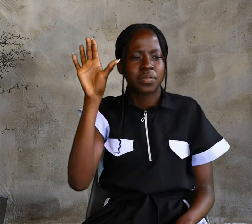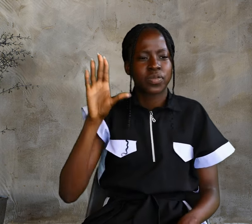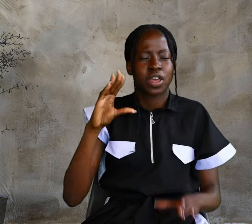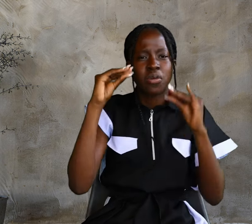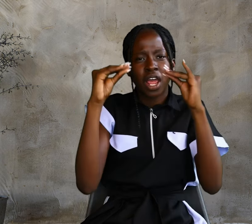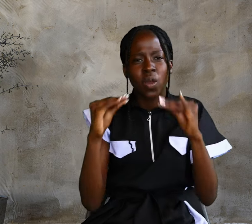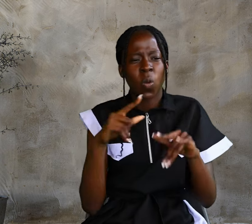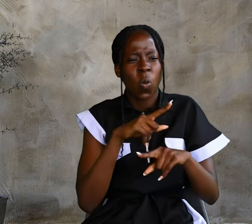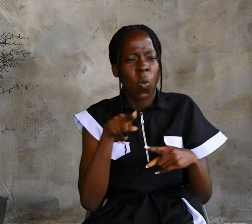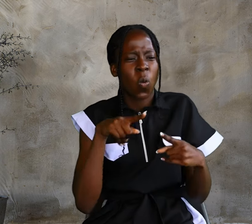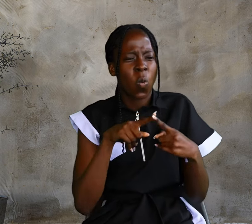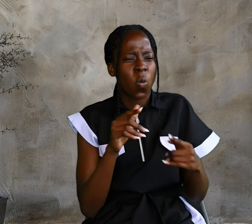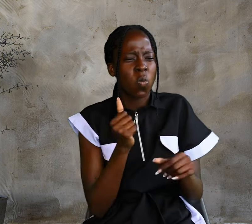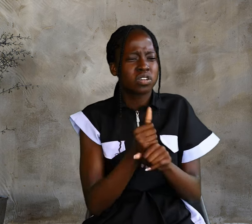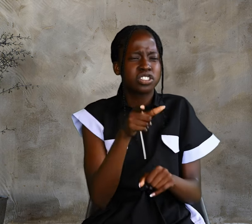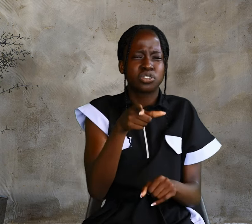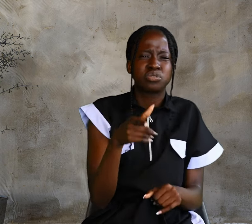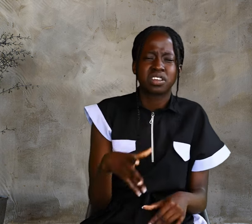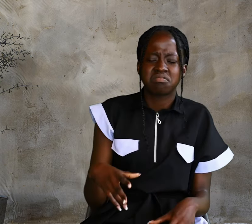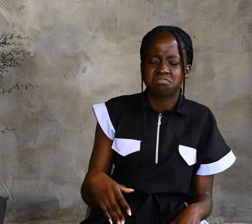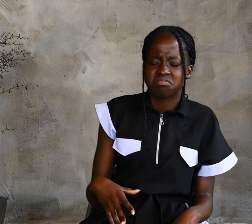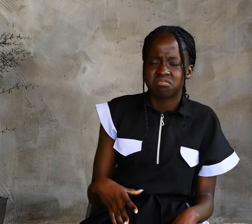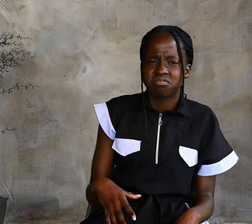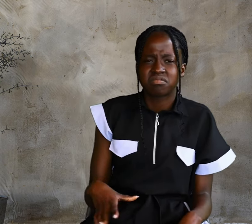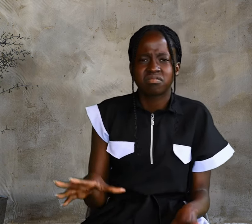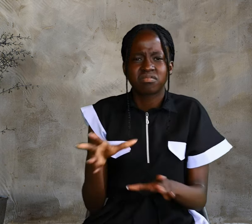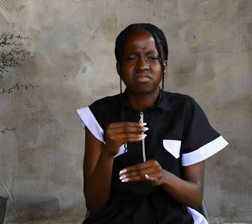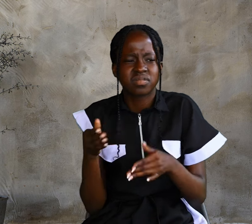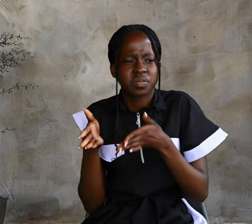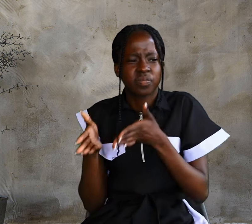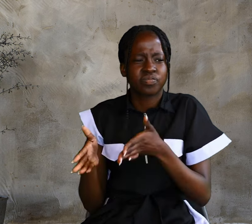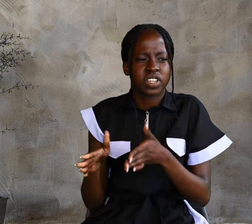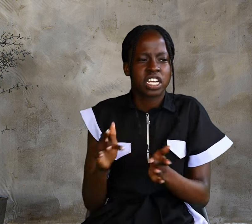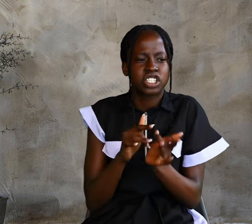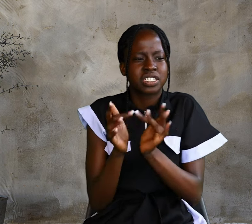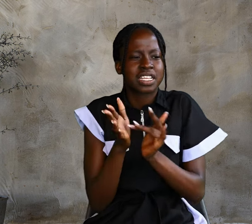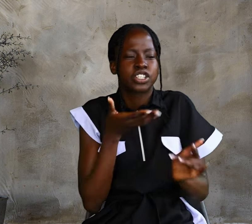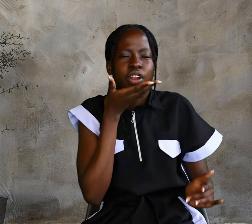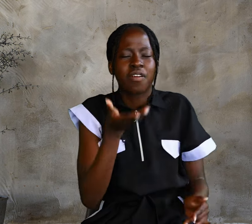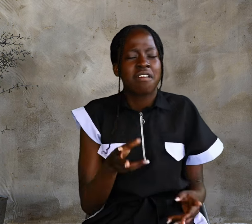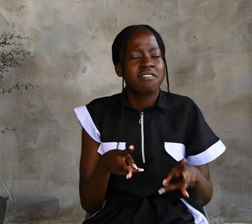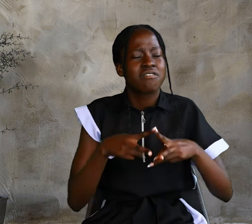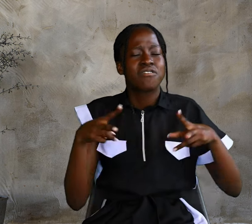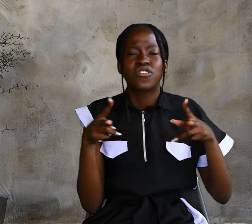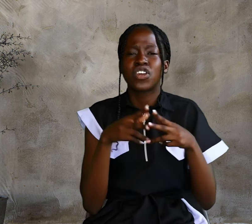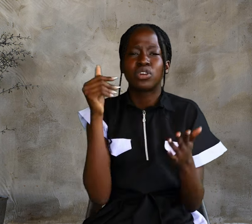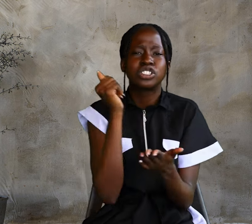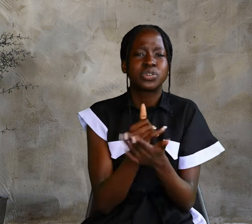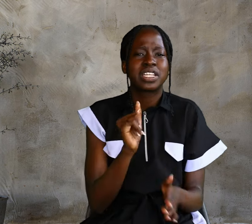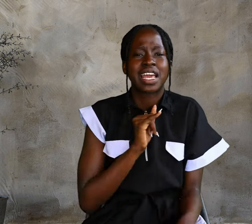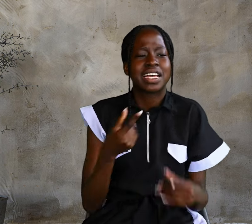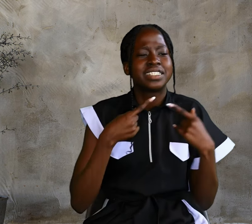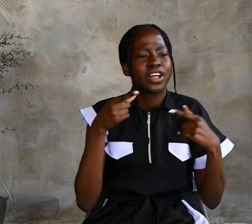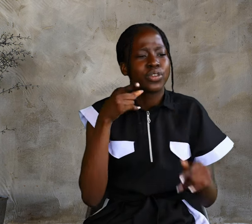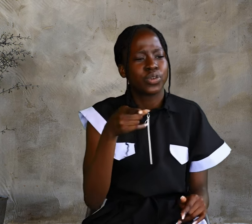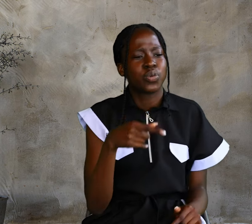Rabbi, when did you get there? Jesus answered, Very truly I tell you,